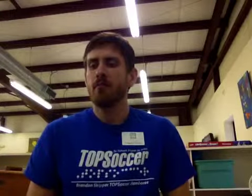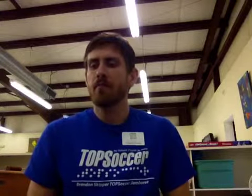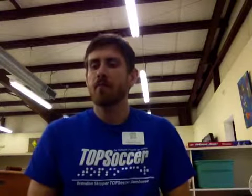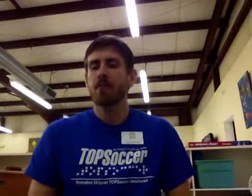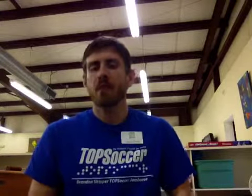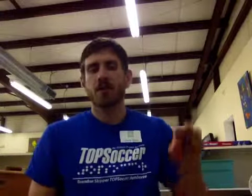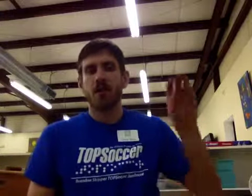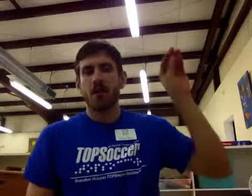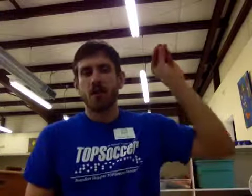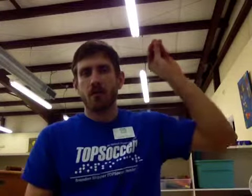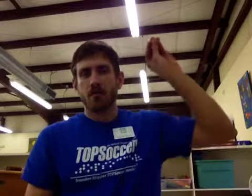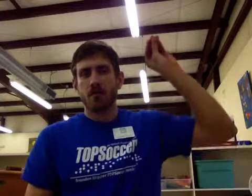Sun.